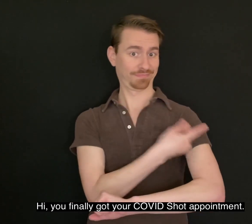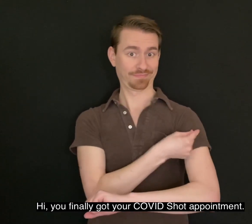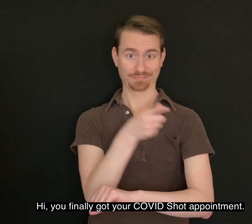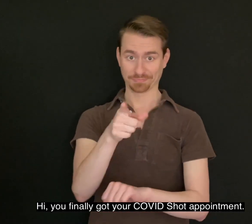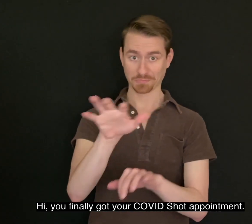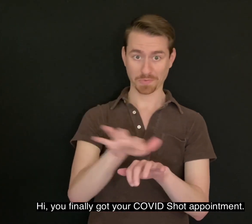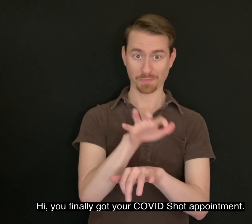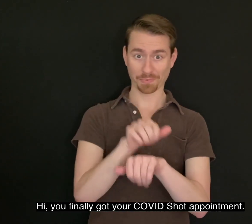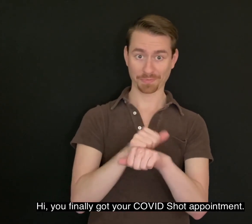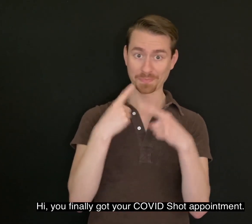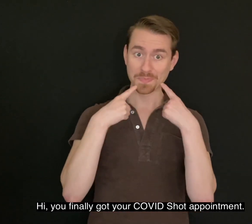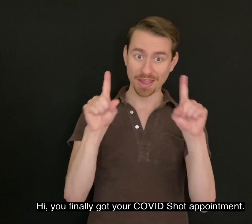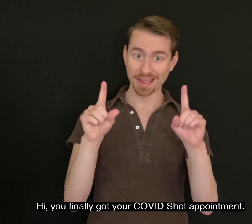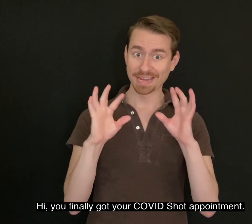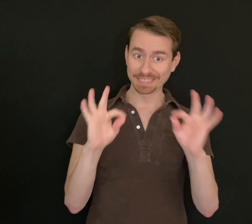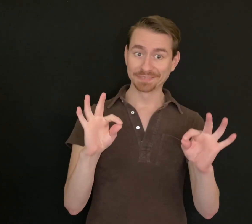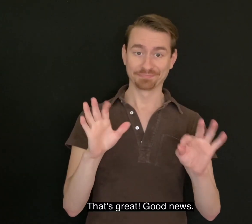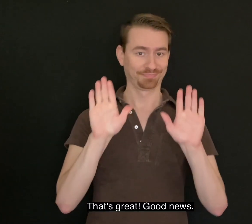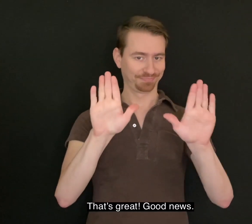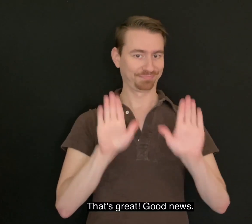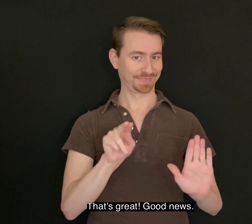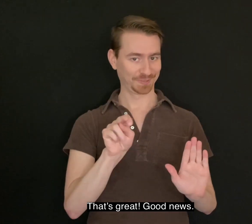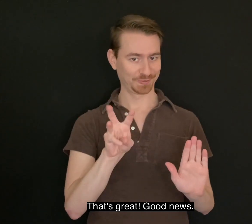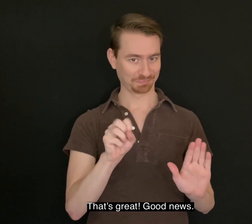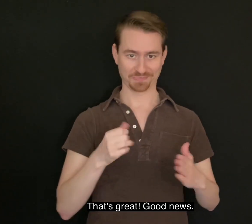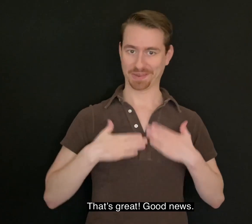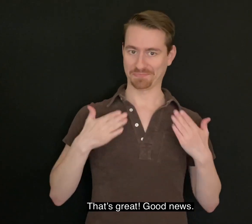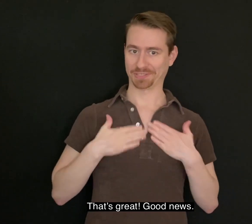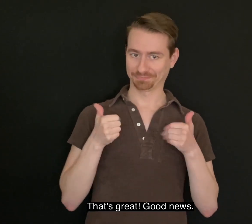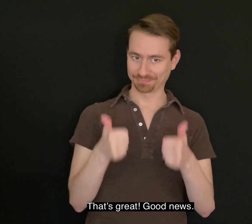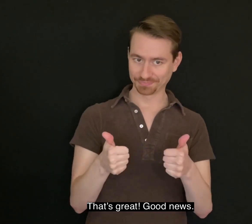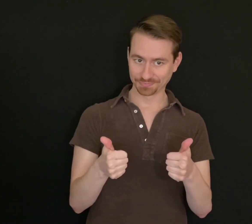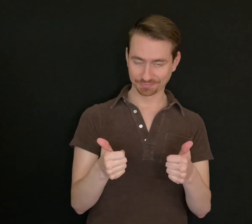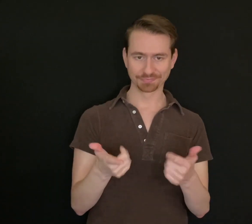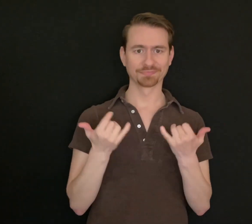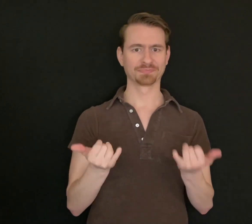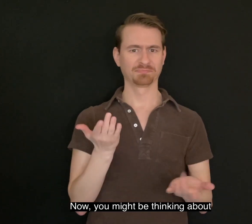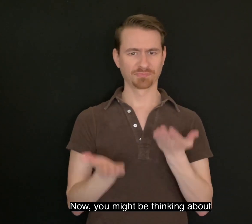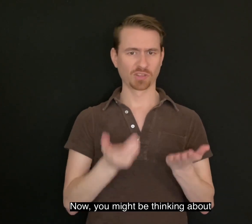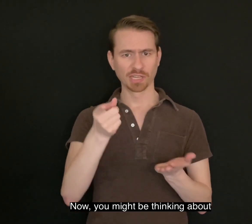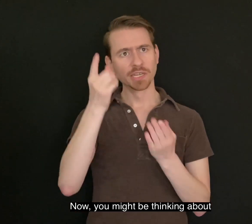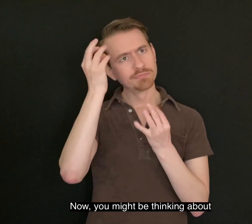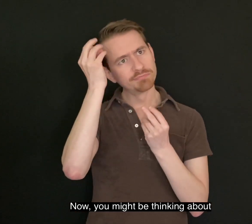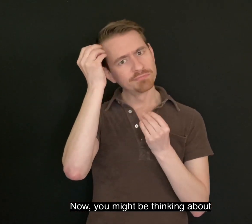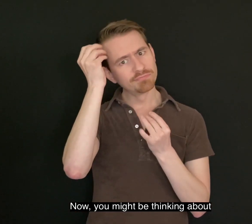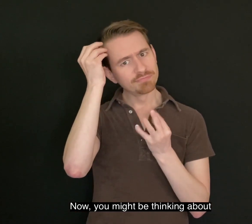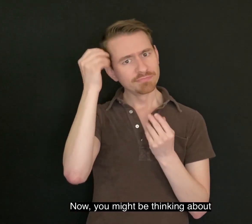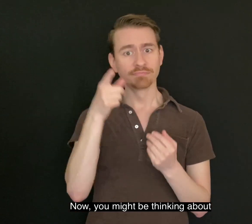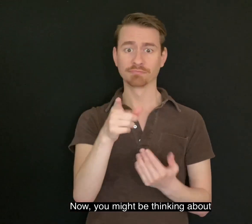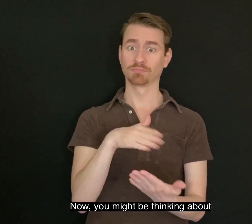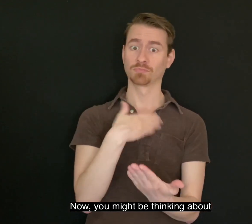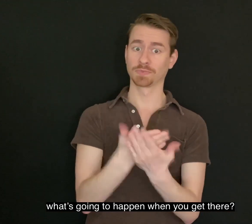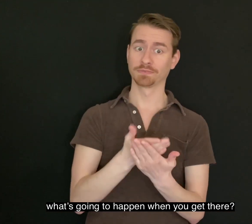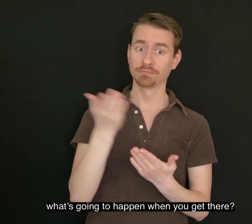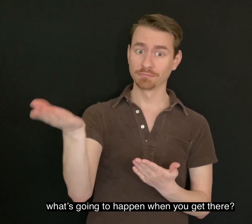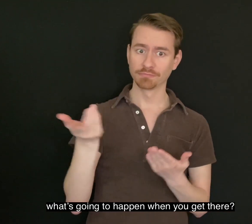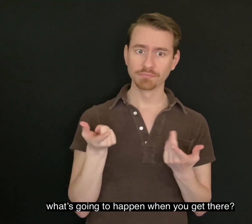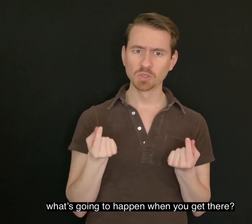Hi, you finally got your COVID shot appointment. That's great. Good news. Now, you might be thinking about what's going to happen when you get there.